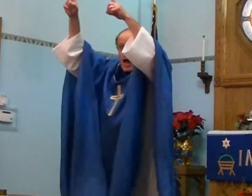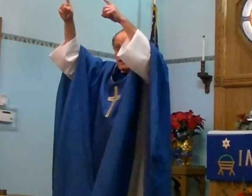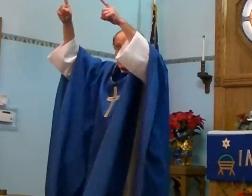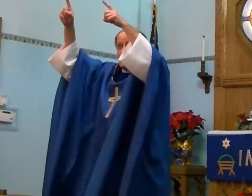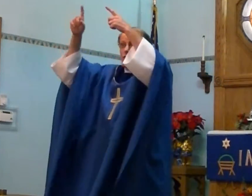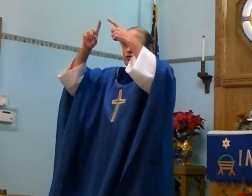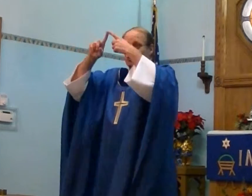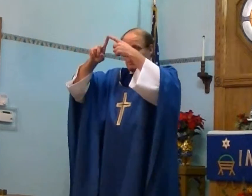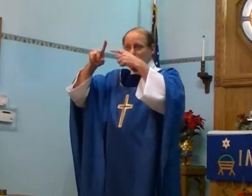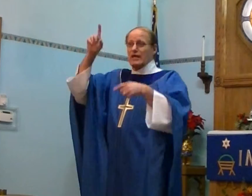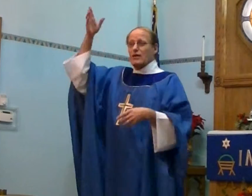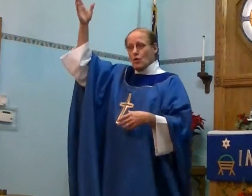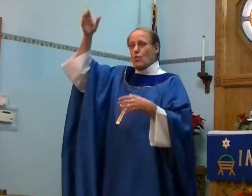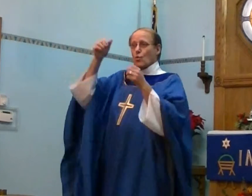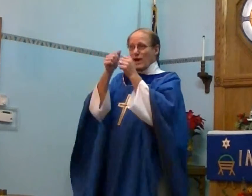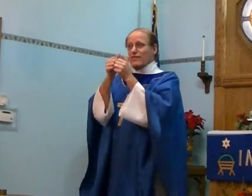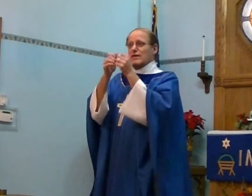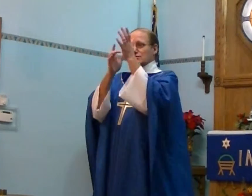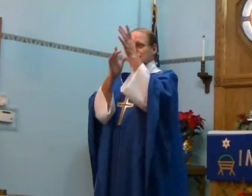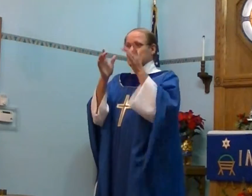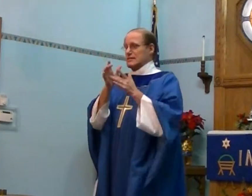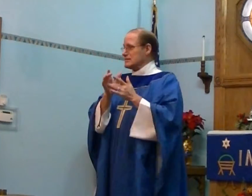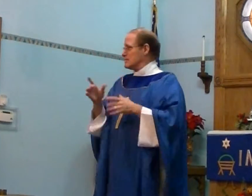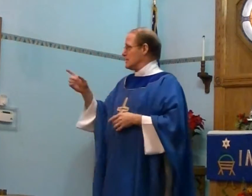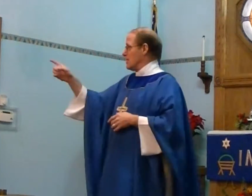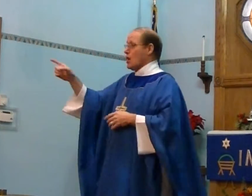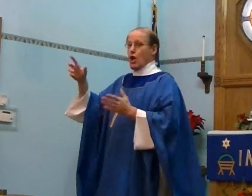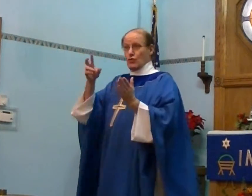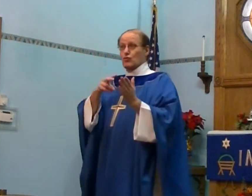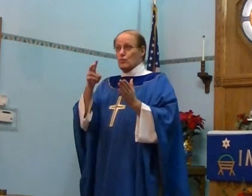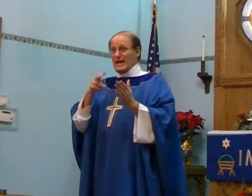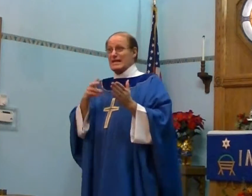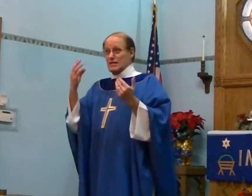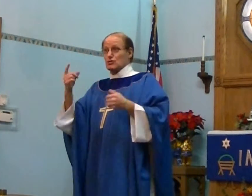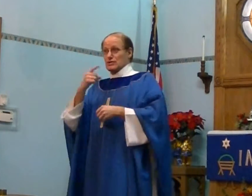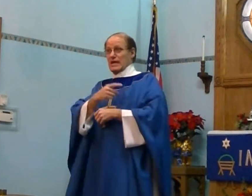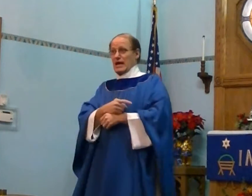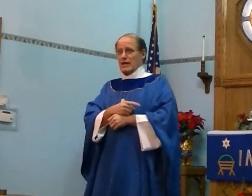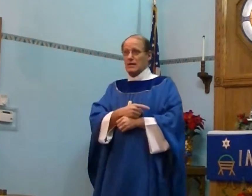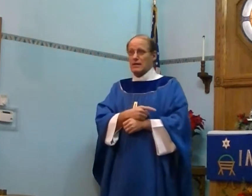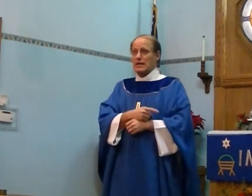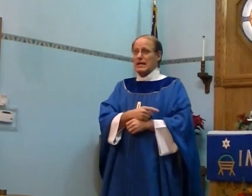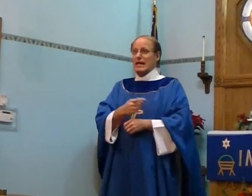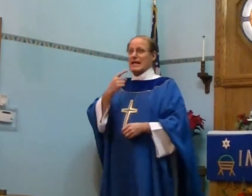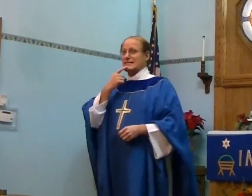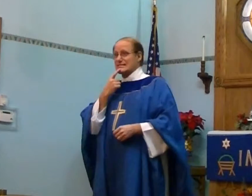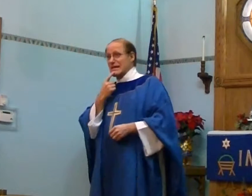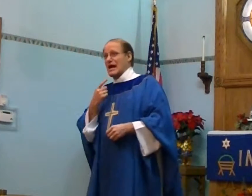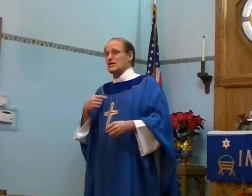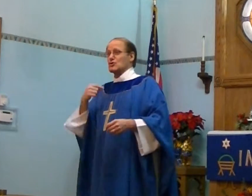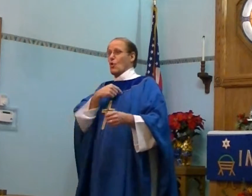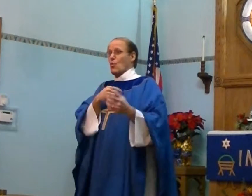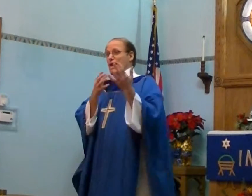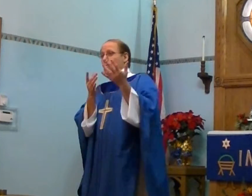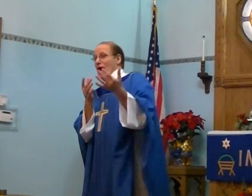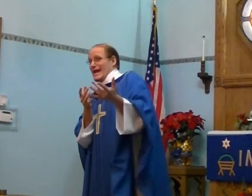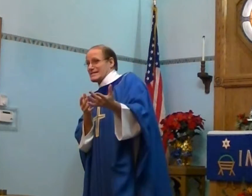to be with Jesus. The reading today, it says, We wait